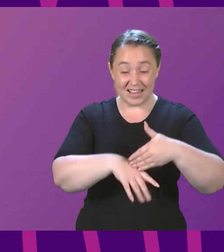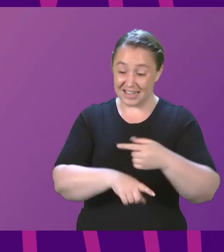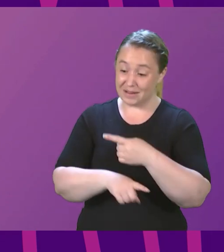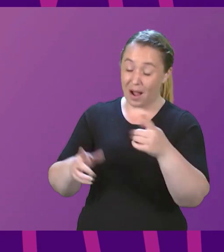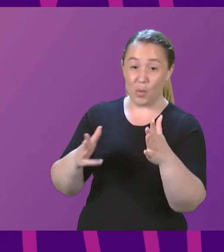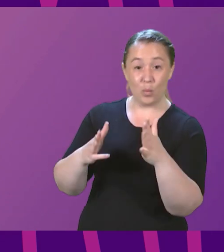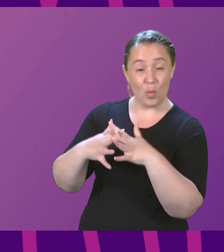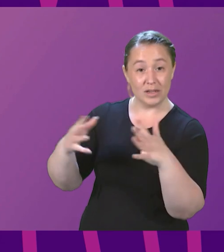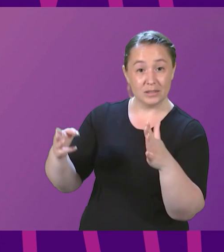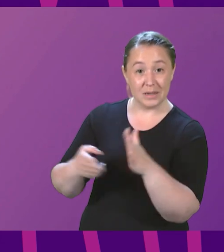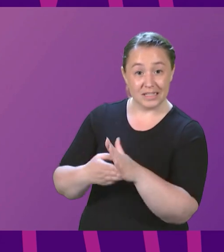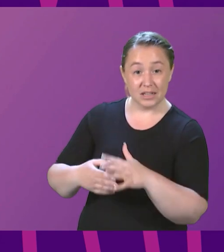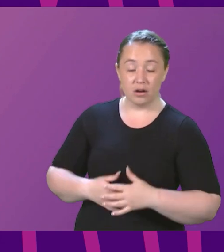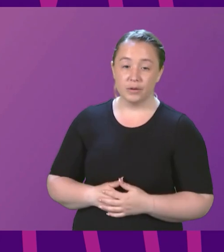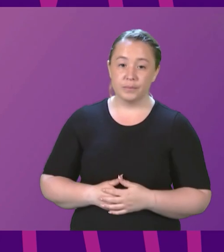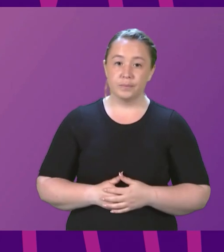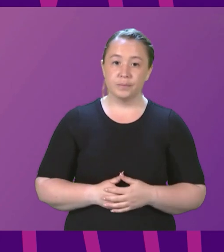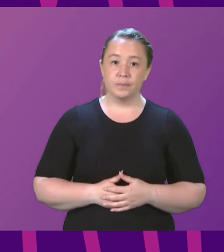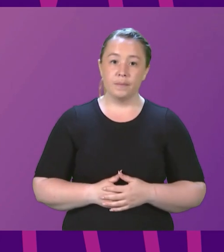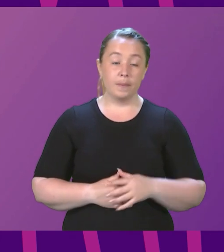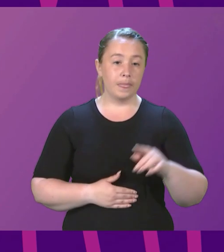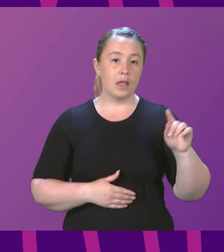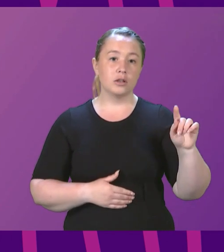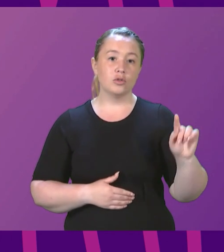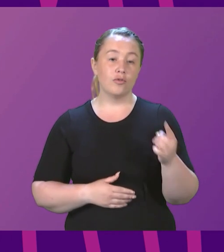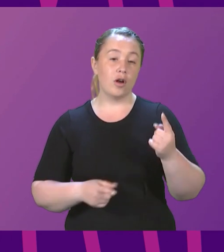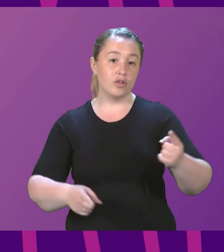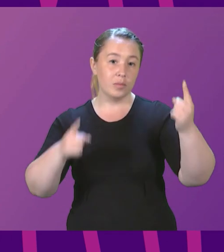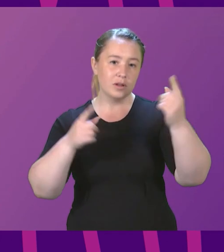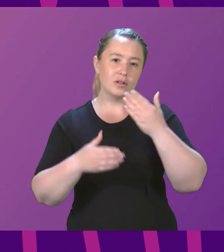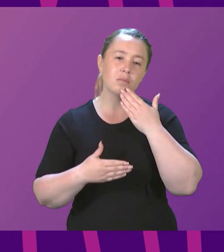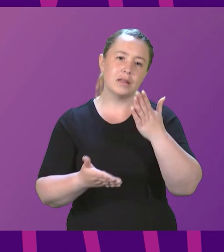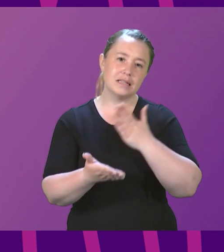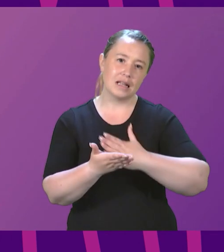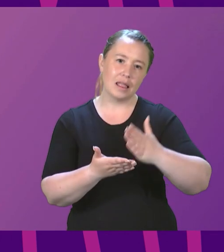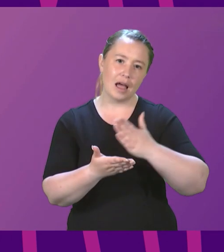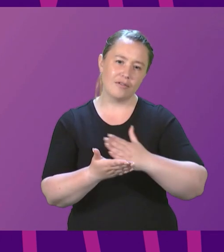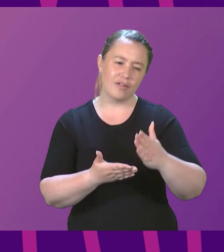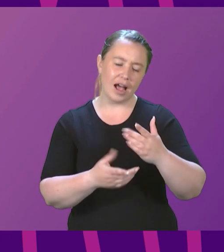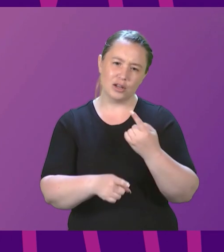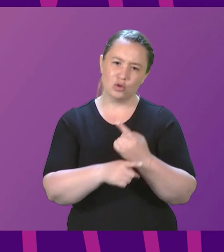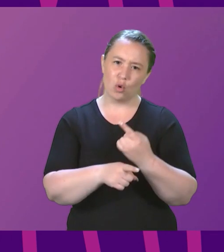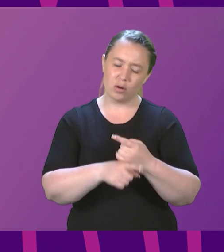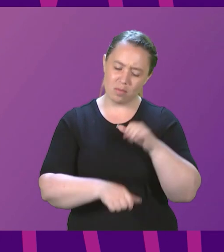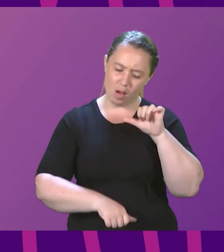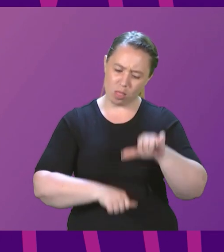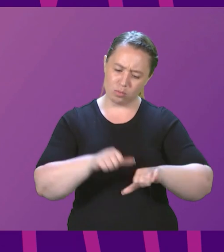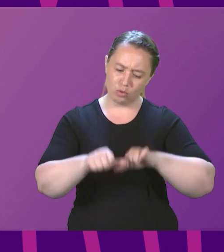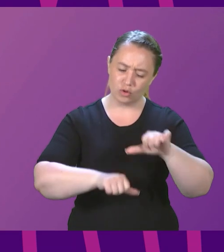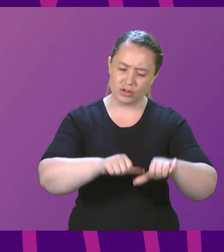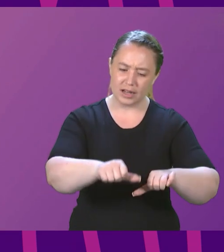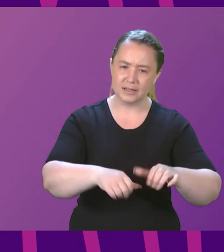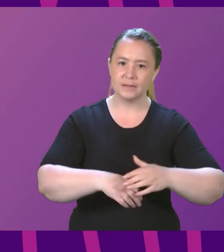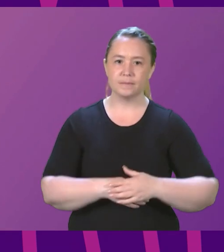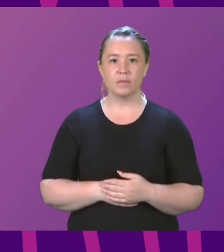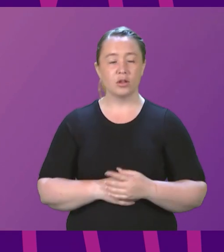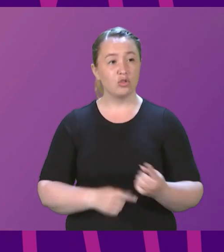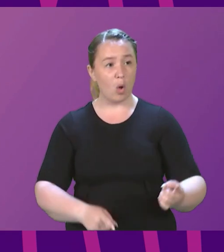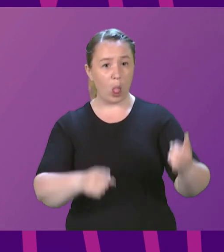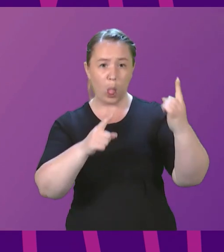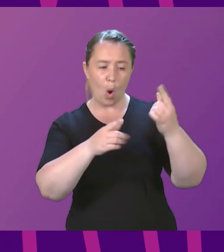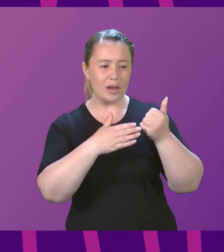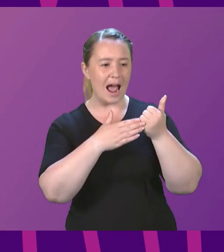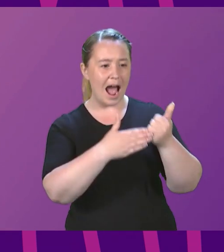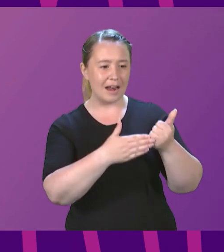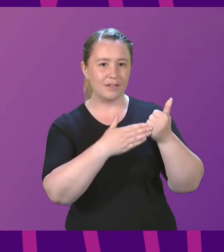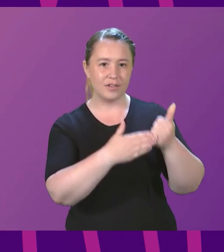Johnson to be followed by Siobhan Brown. Could the First Minister clarify a point of process lying behind this statement? Did the Lord Advocate refuse